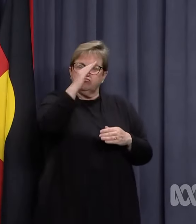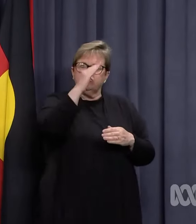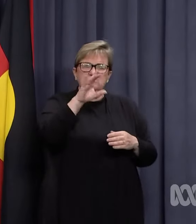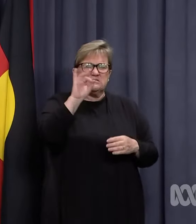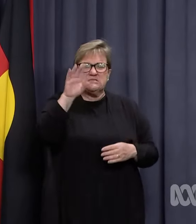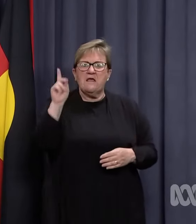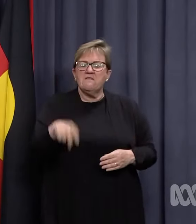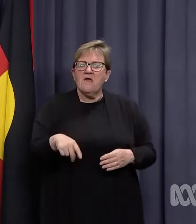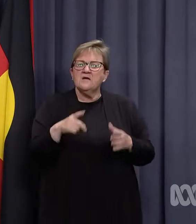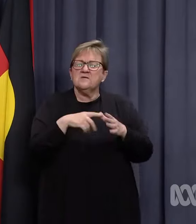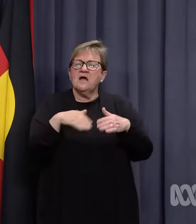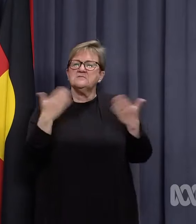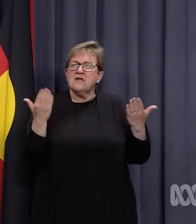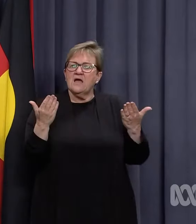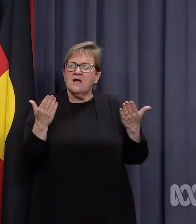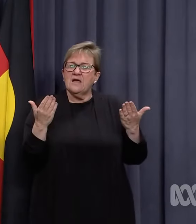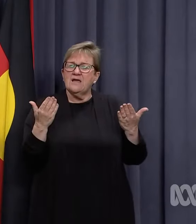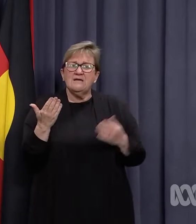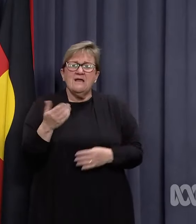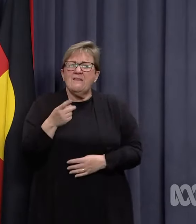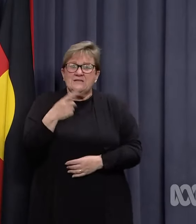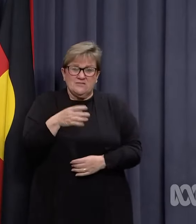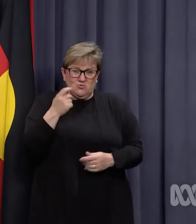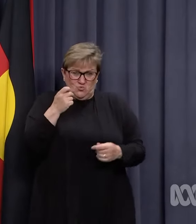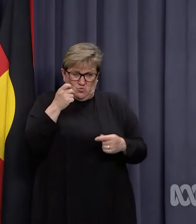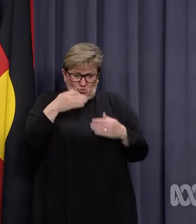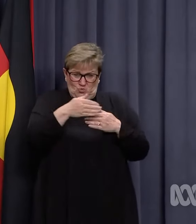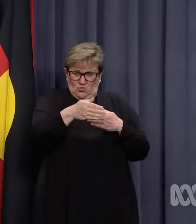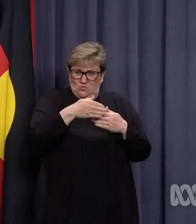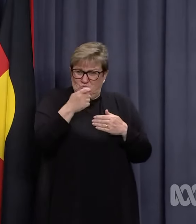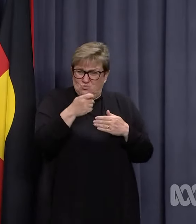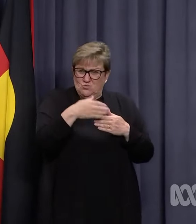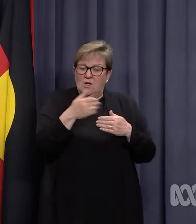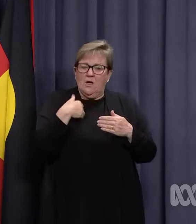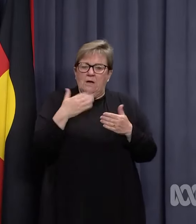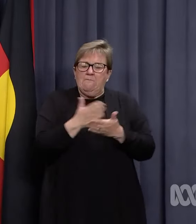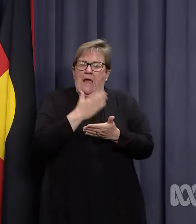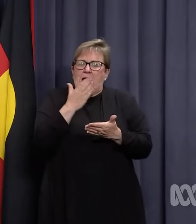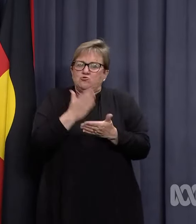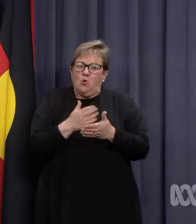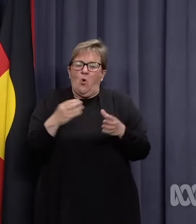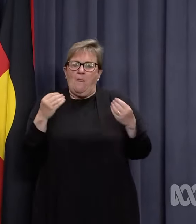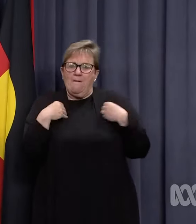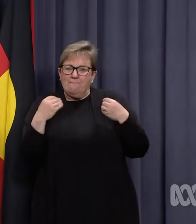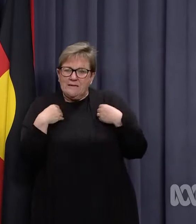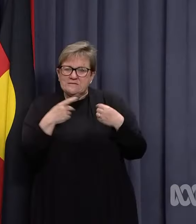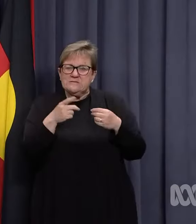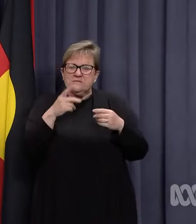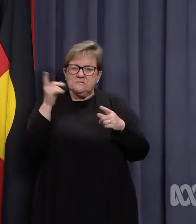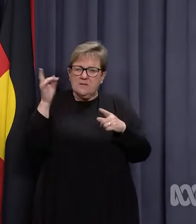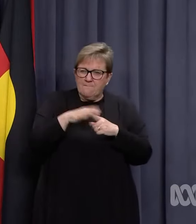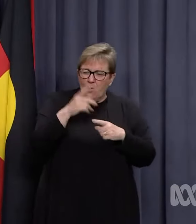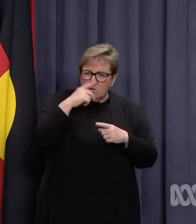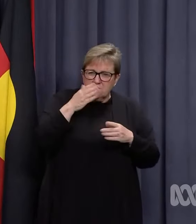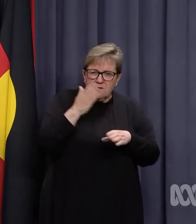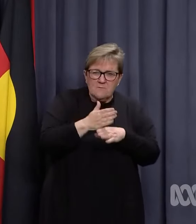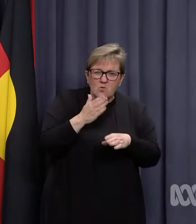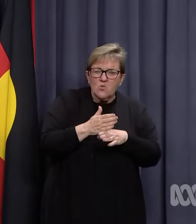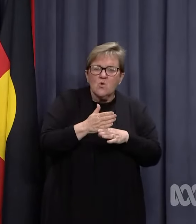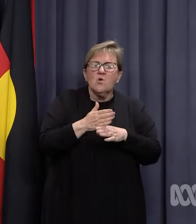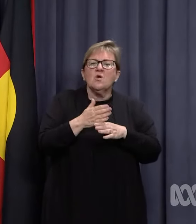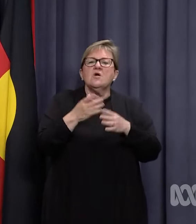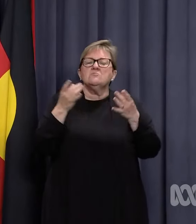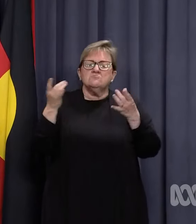so at around 10,000 cases a day. That's only a few days away. So we need to make sure that business and industry and critical services, the non